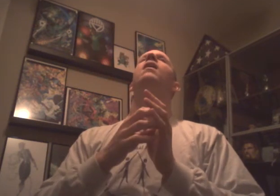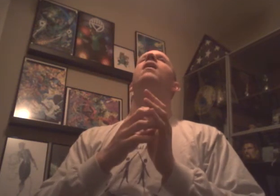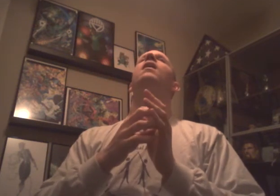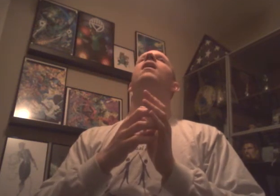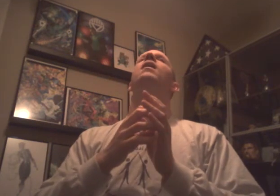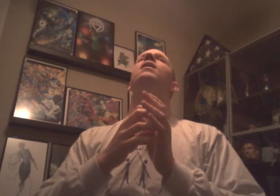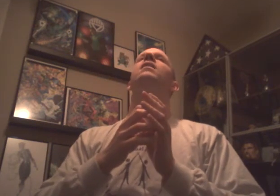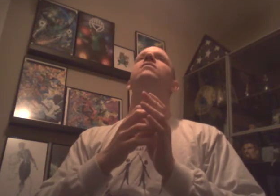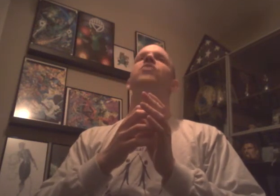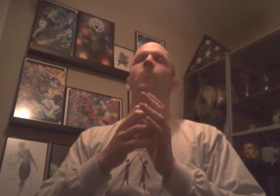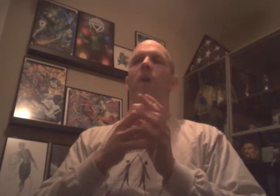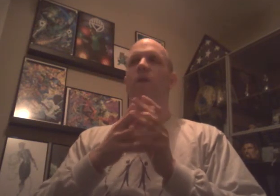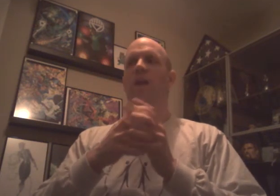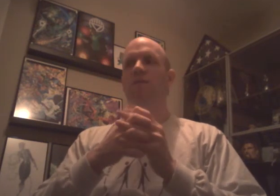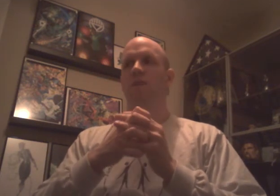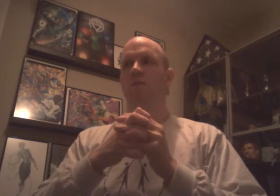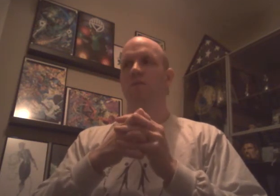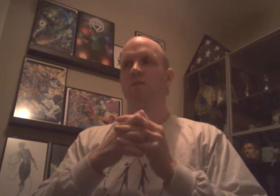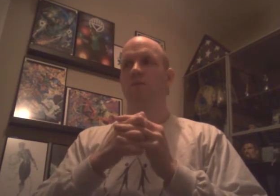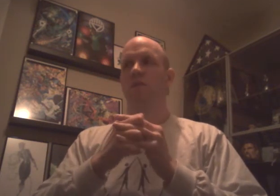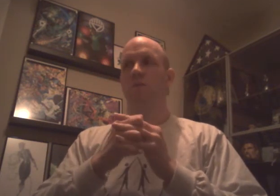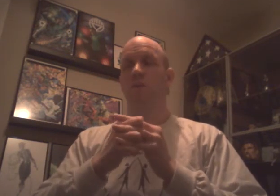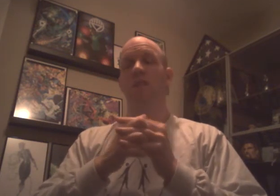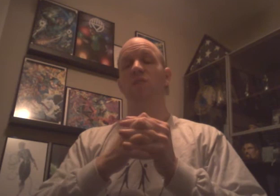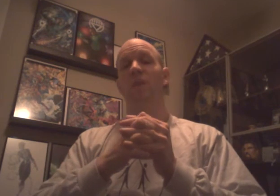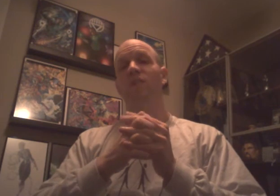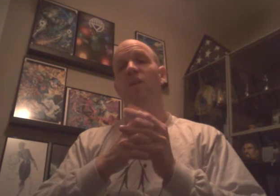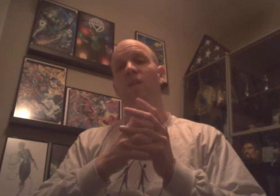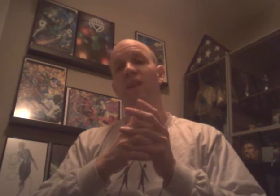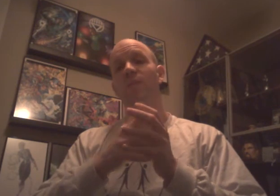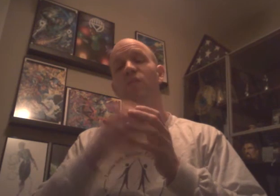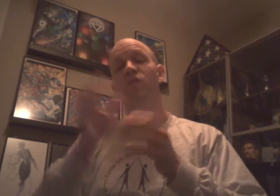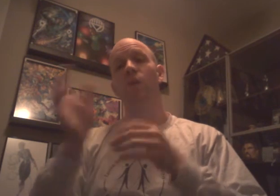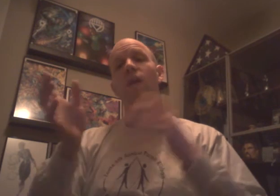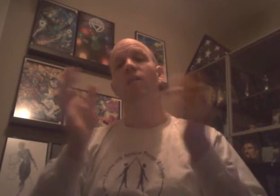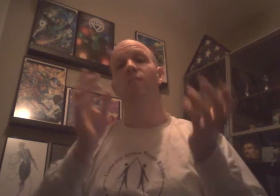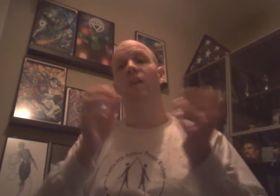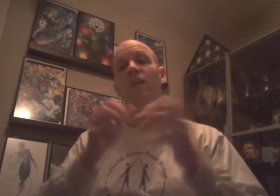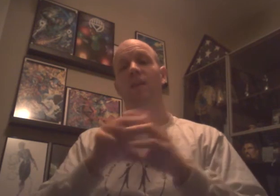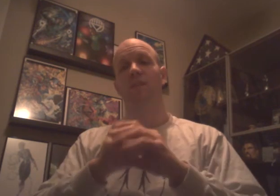But... Swagger got involved. Which was an interesting match later on. That night between Swagger and Big E Langston.